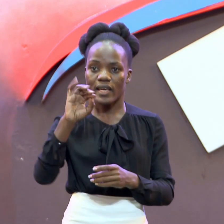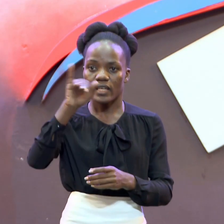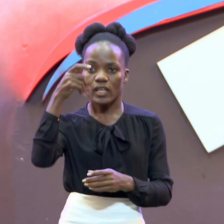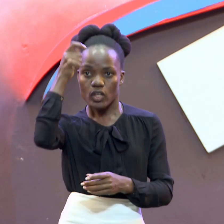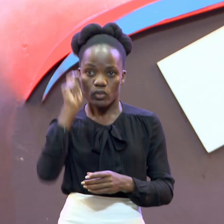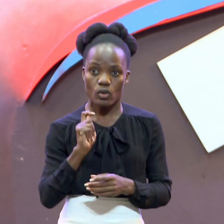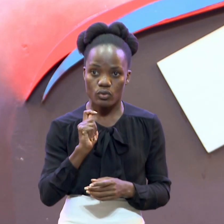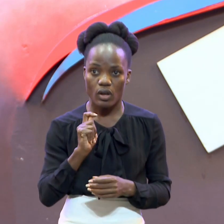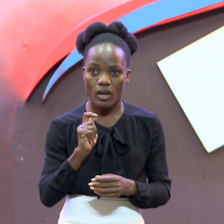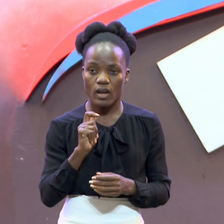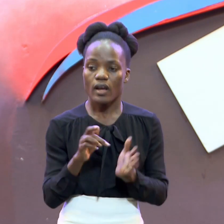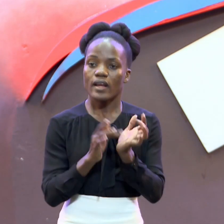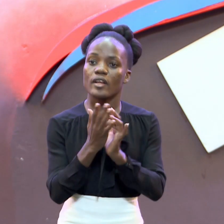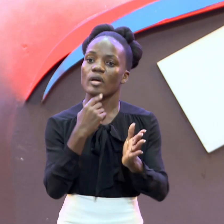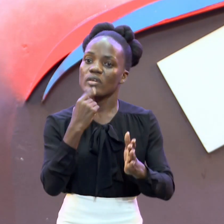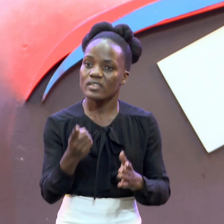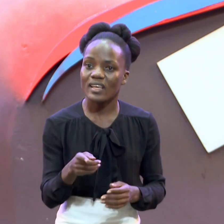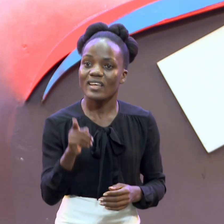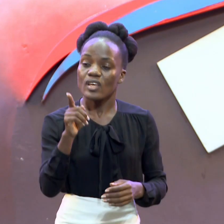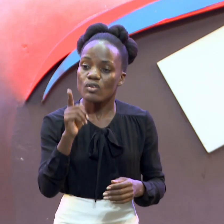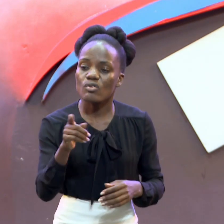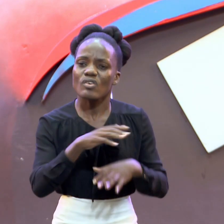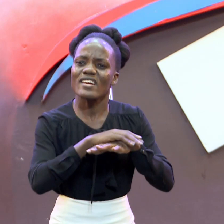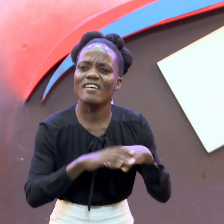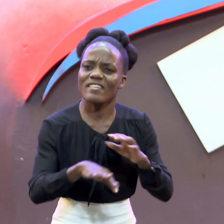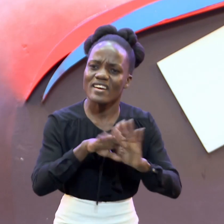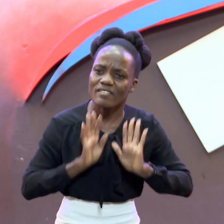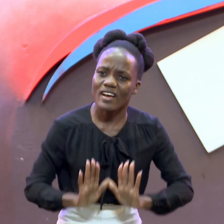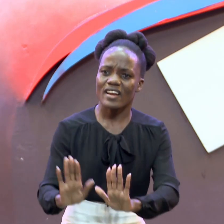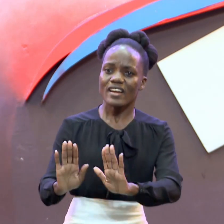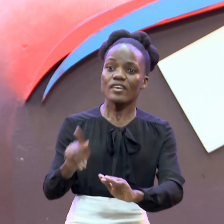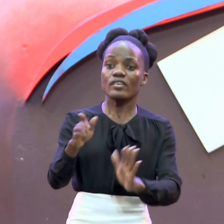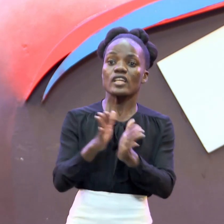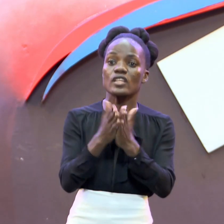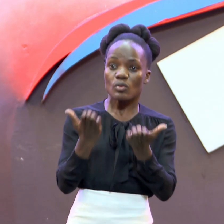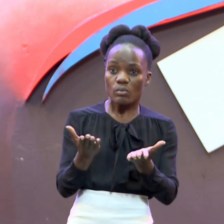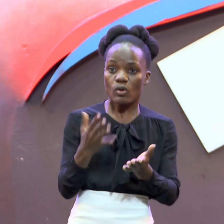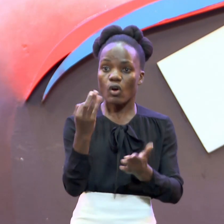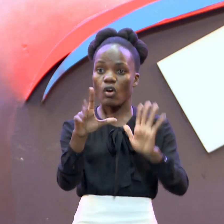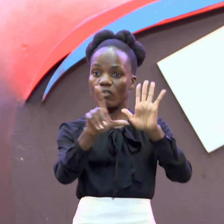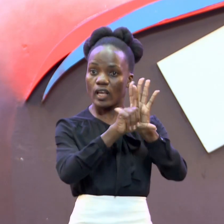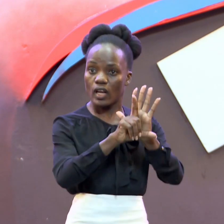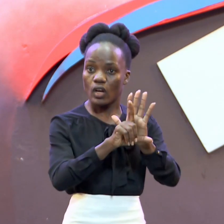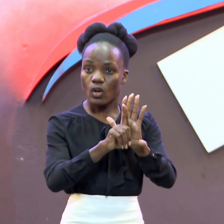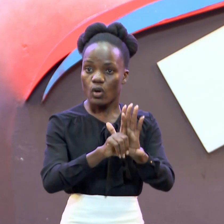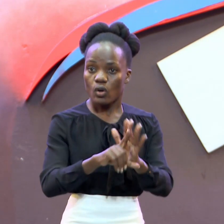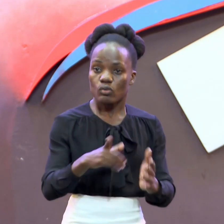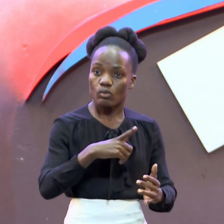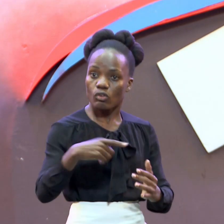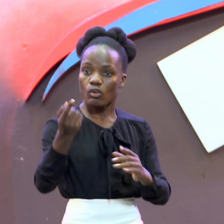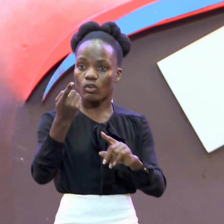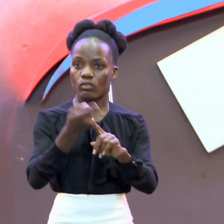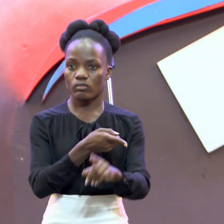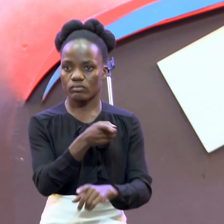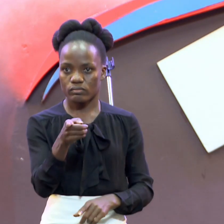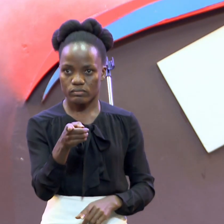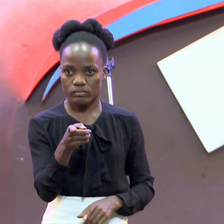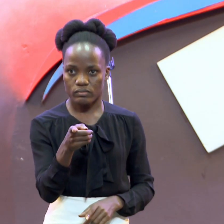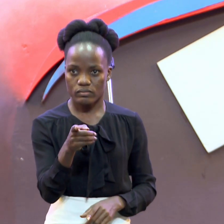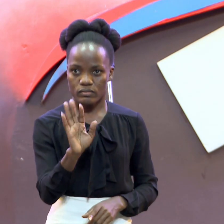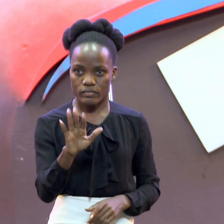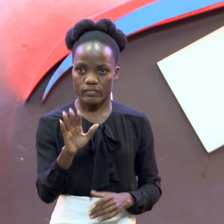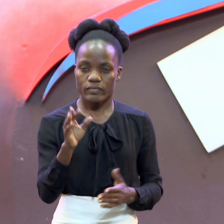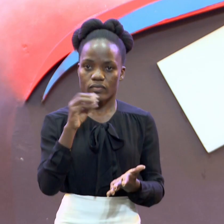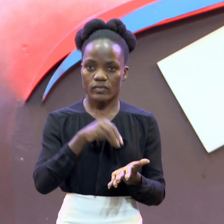Do not let this book Of the law Depart From you I